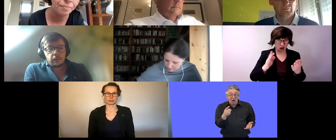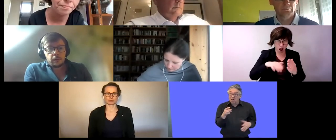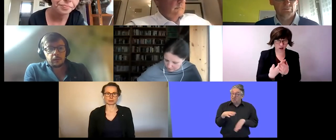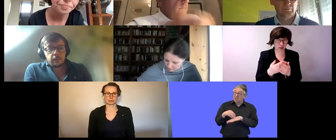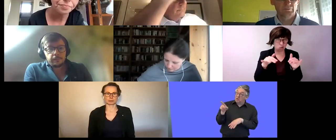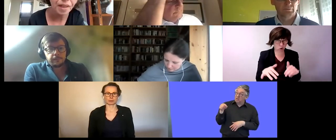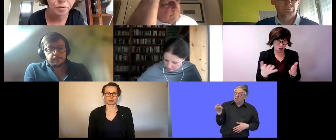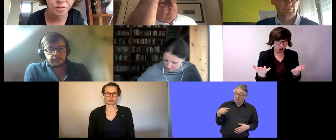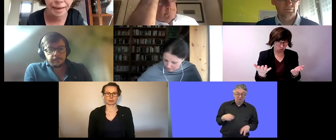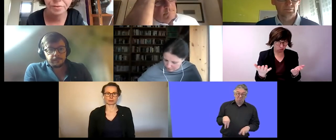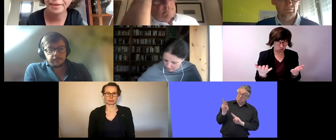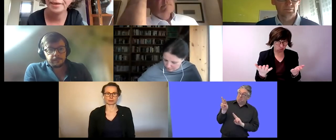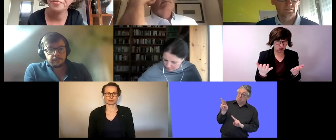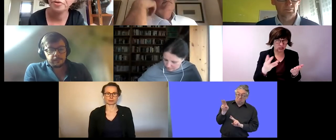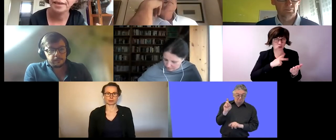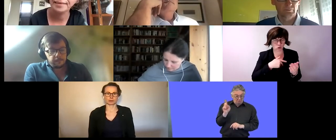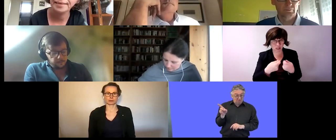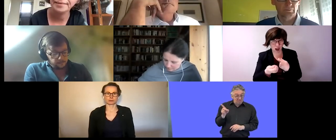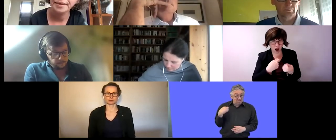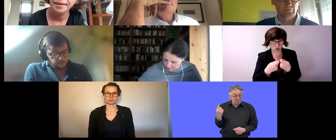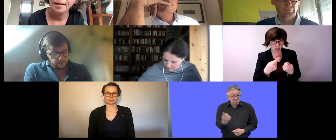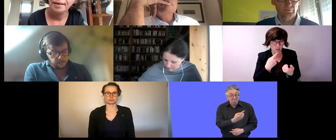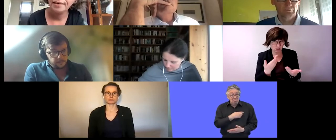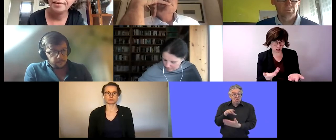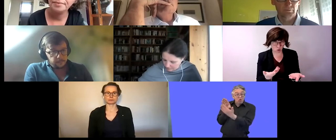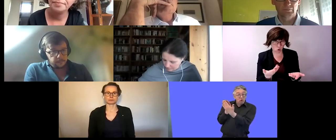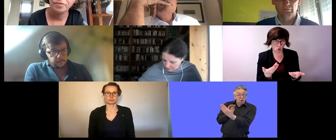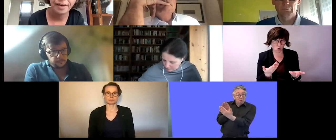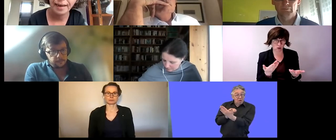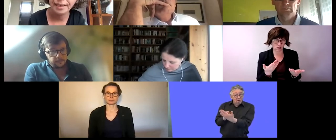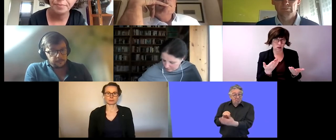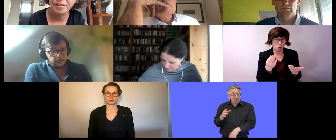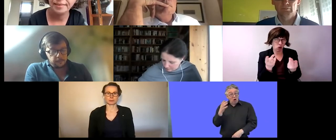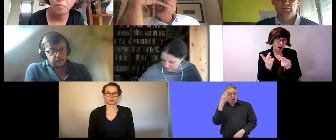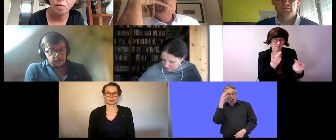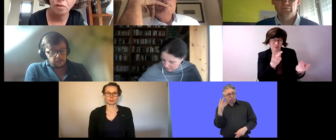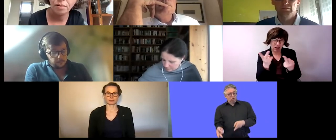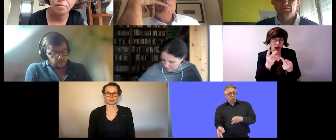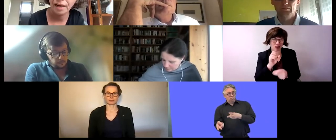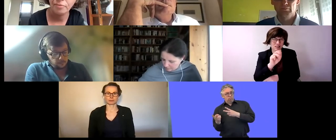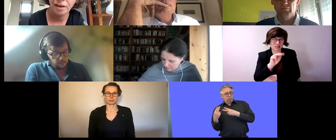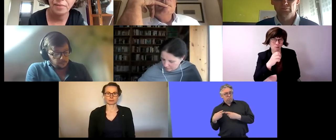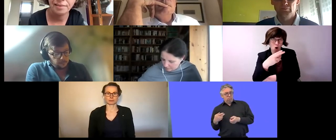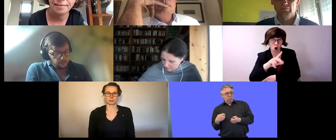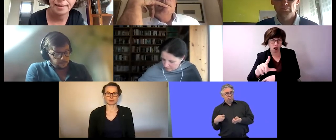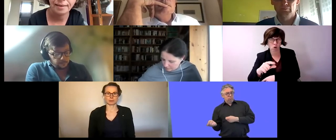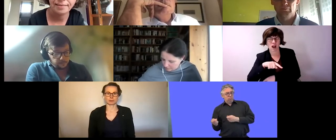do we need a system offered by the state we're also talking about social economy